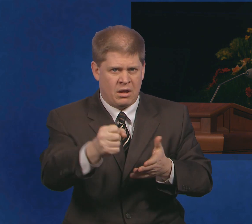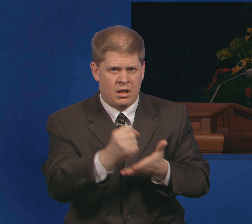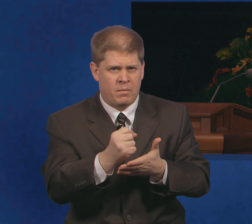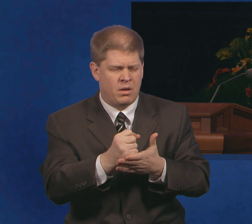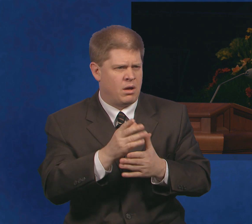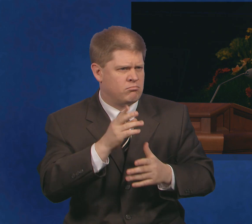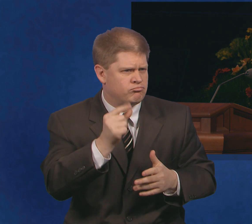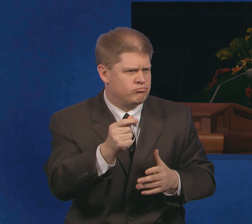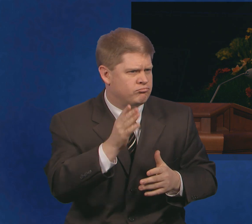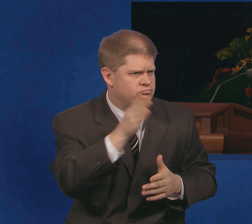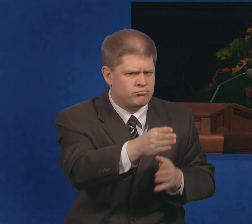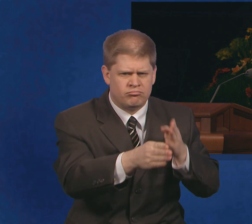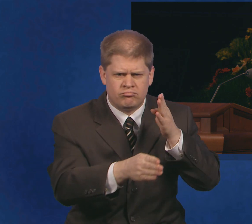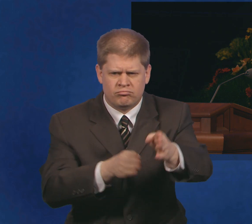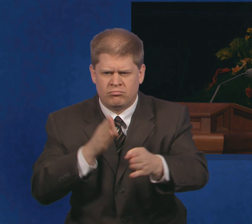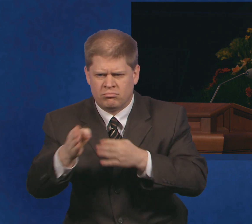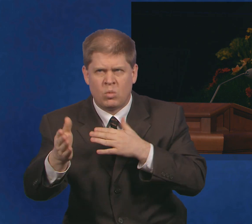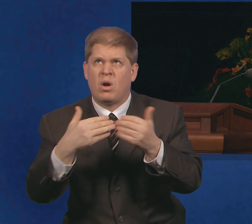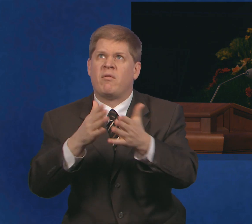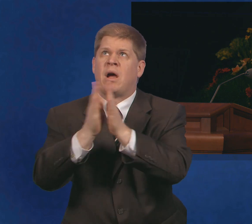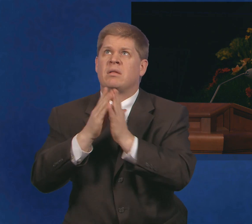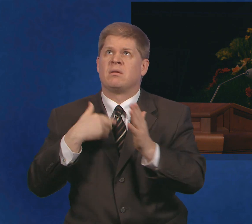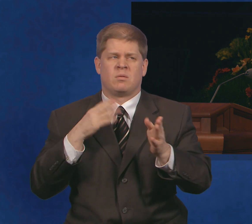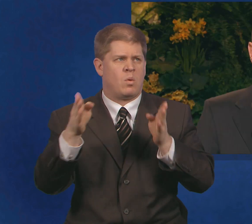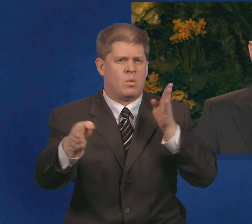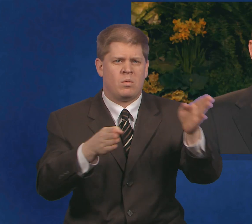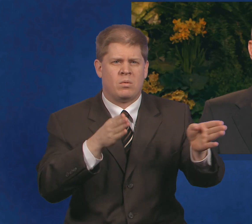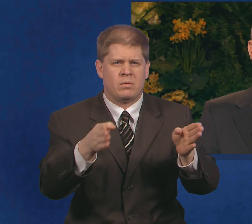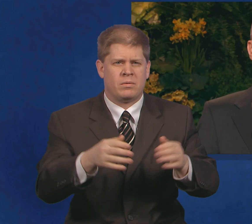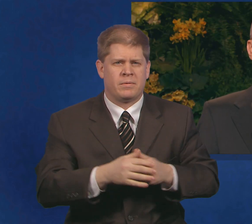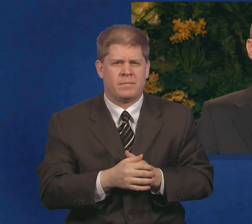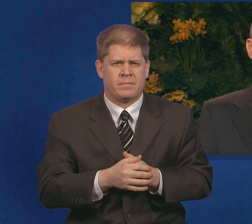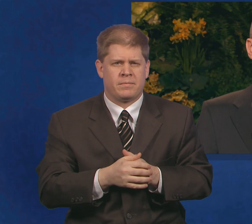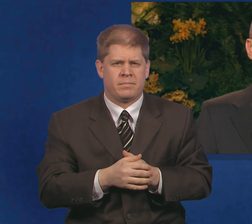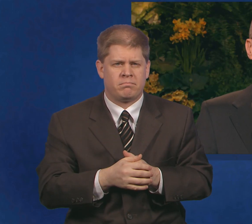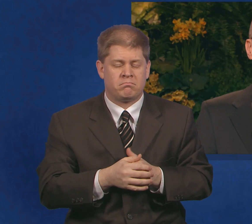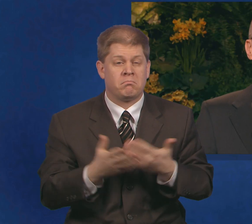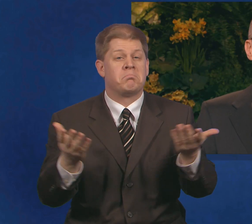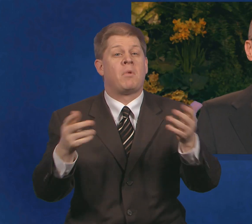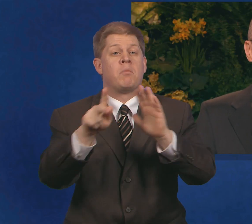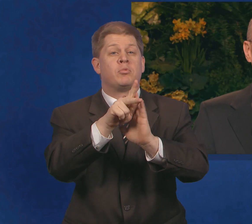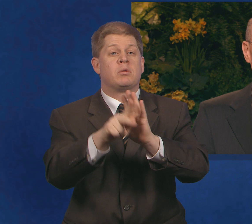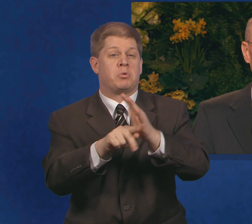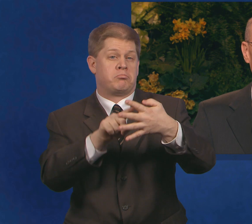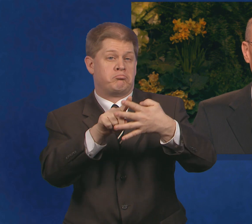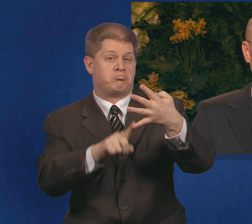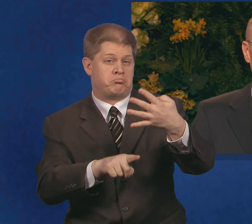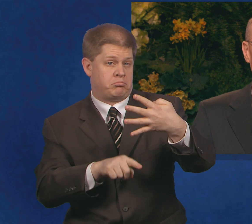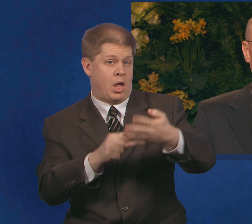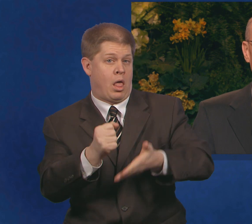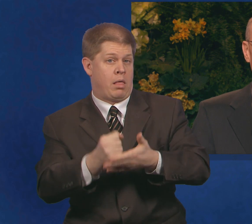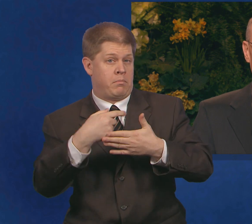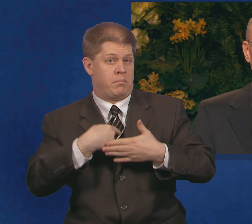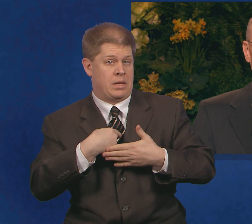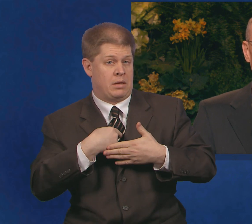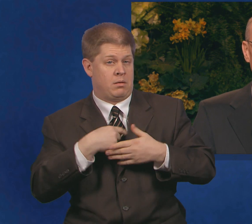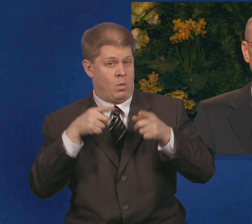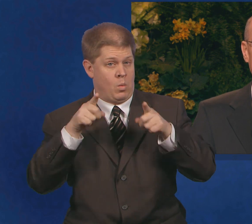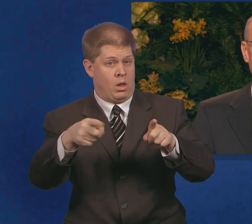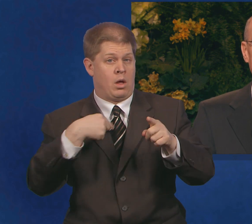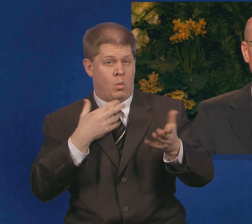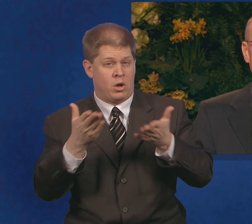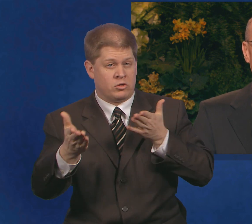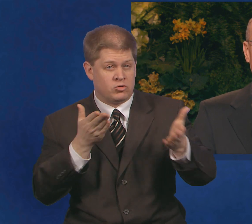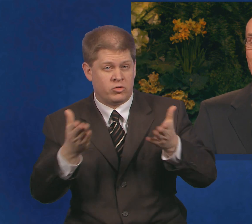and wherever the Lord invites us. Here are some principles that guided me when I wanted to help in the